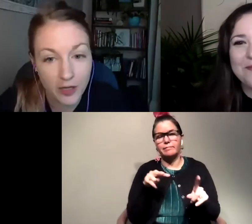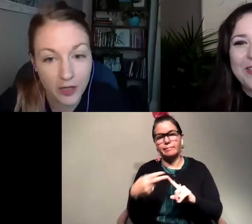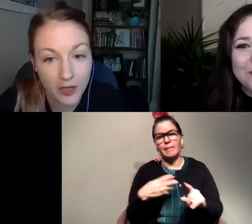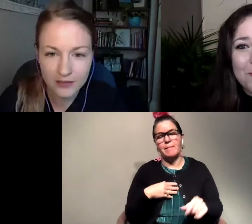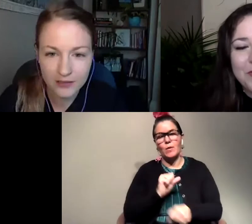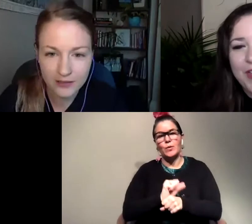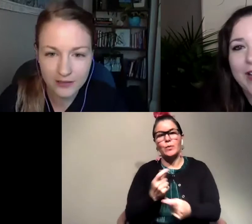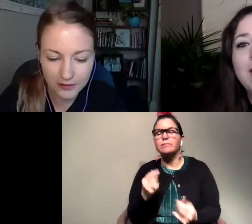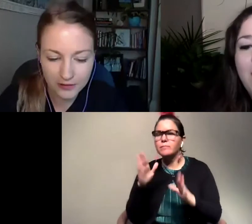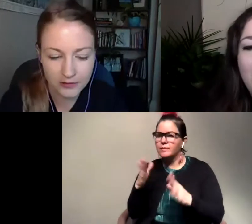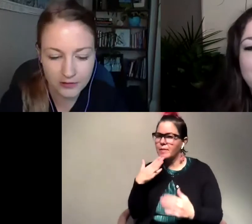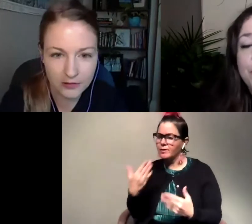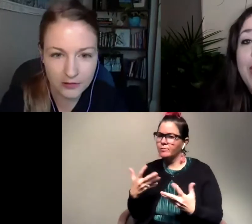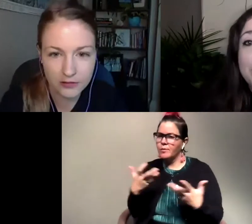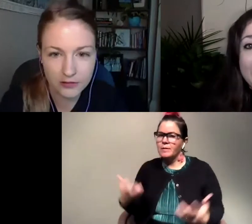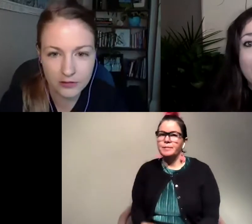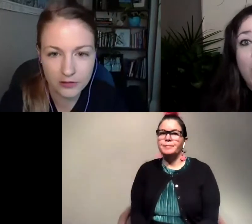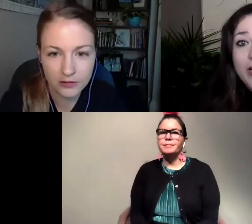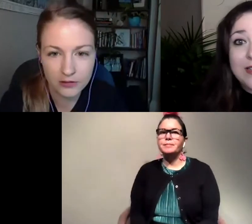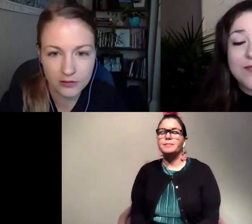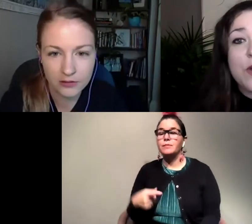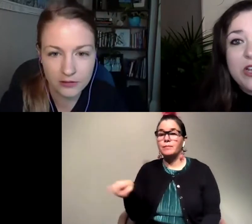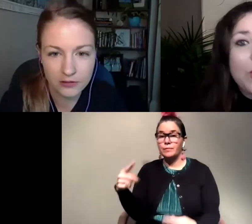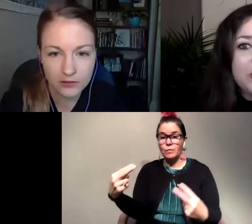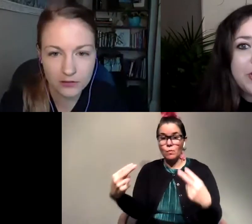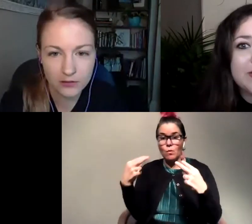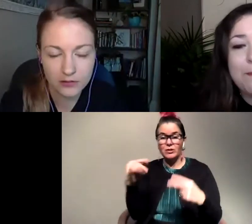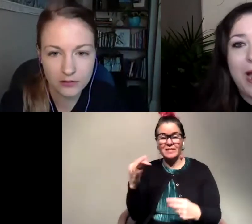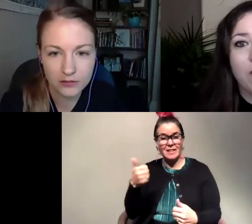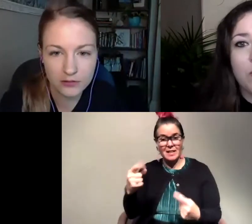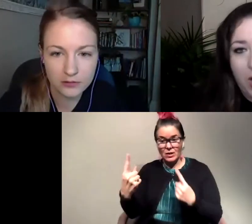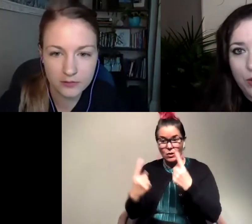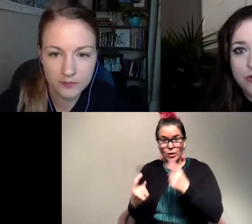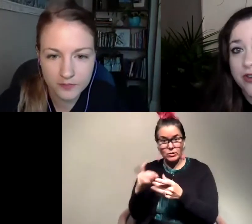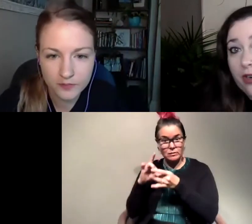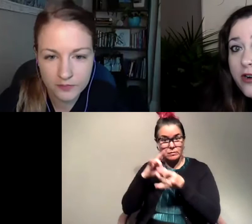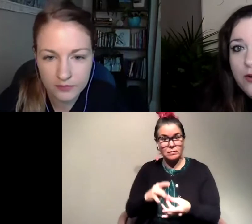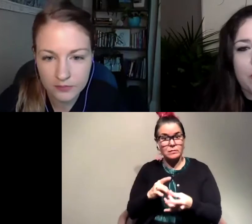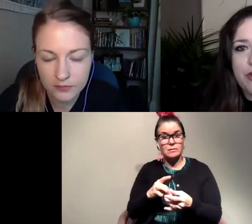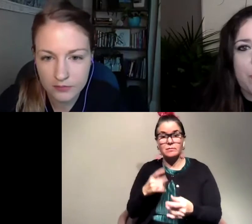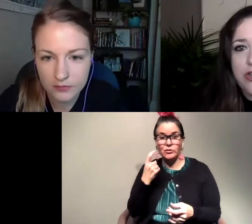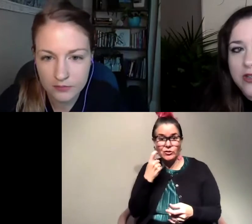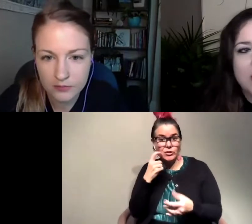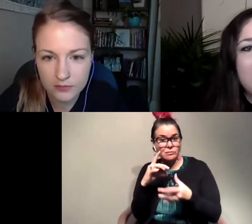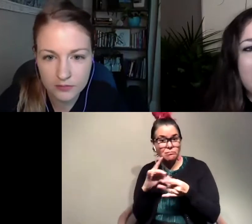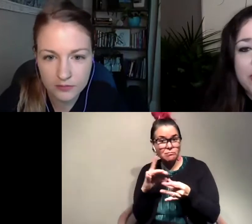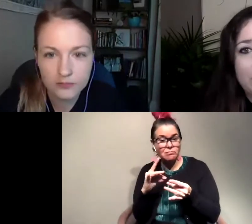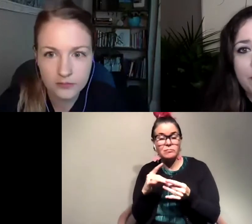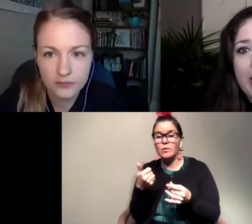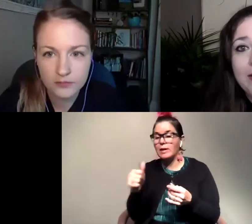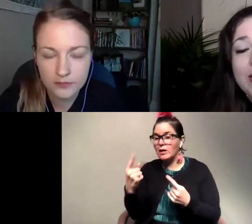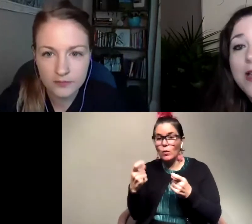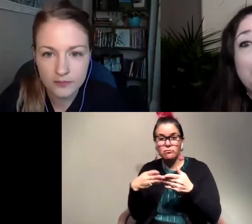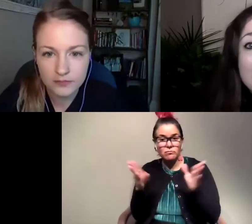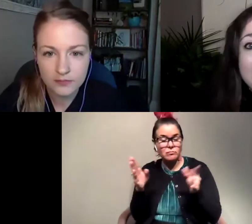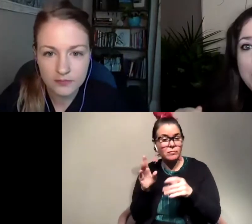Awesome thank you so much for that. So for everybody in our audience if you have any questions about what you just heard or just questions in general